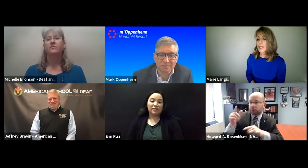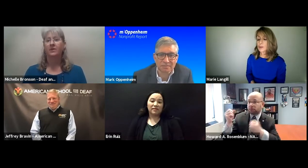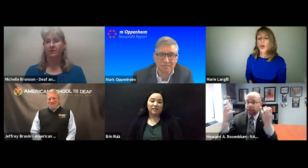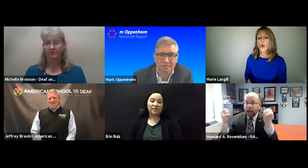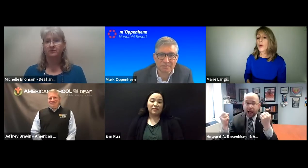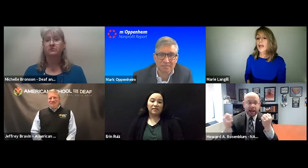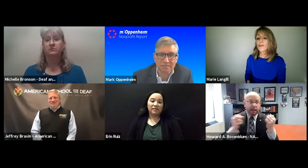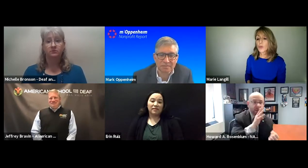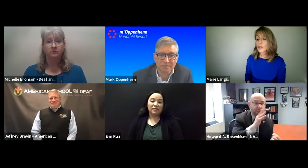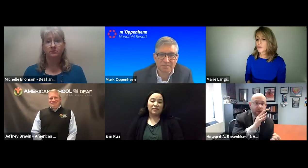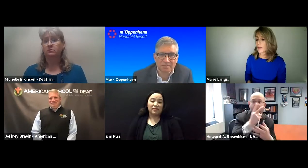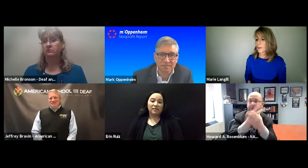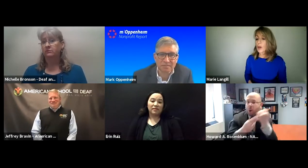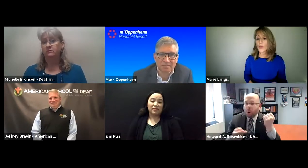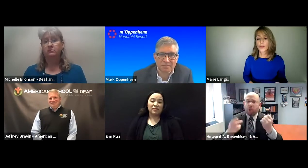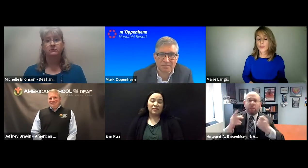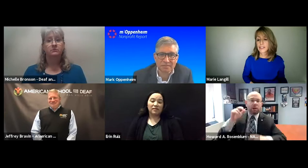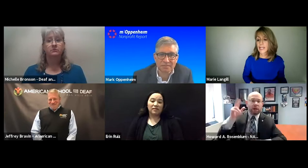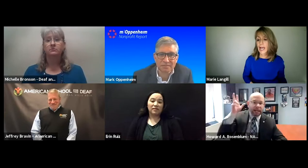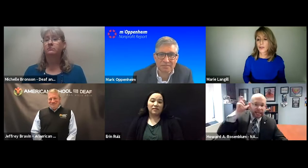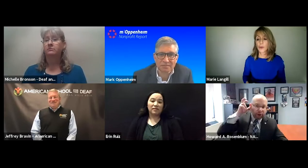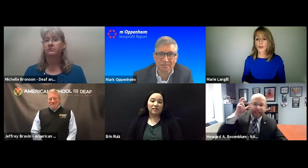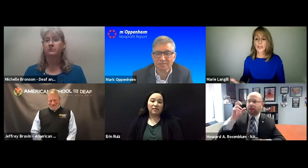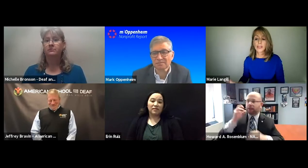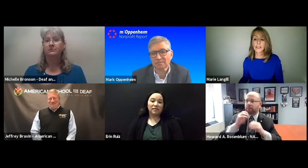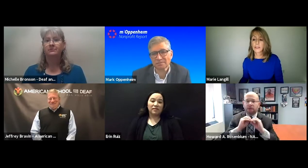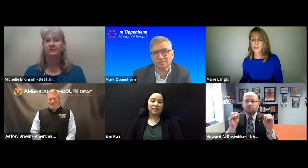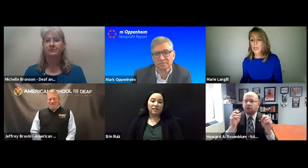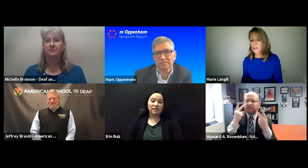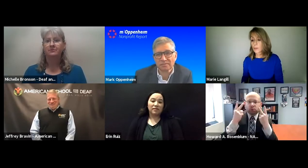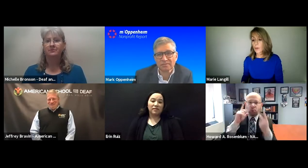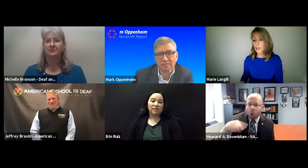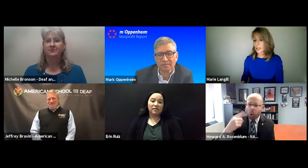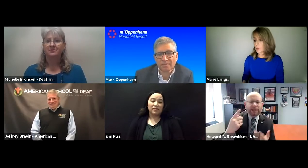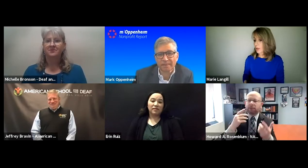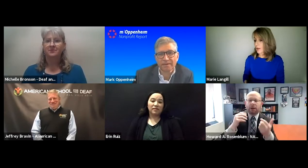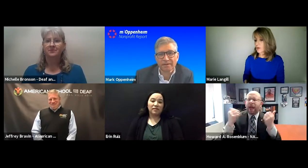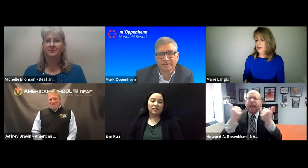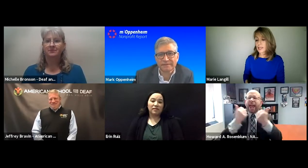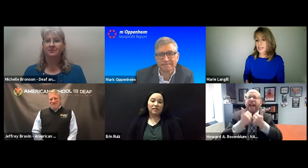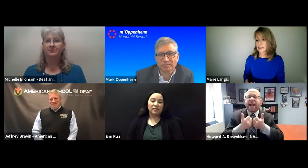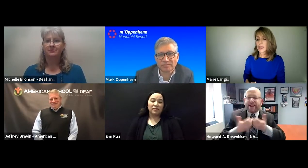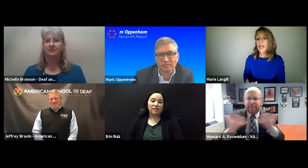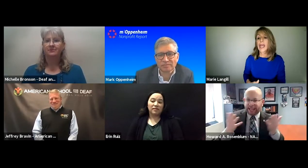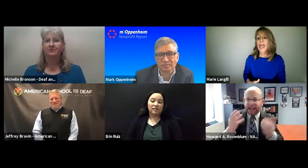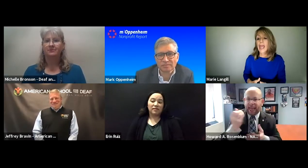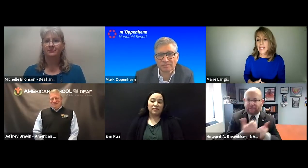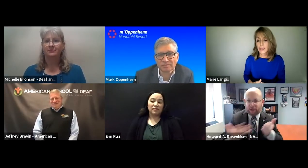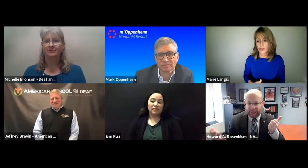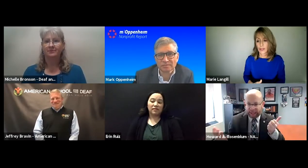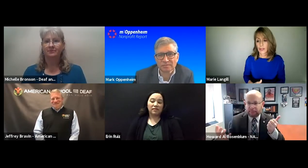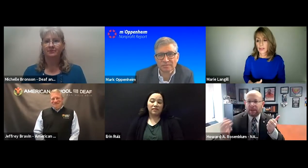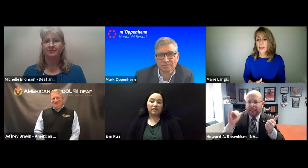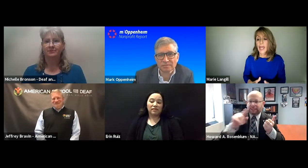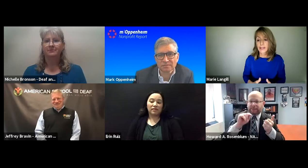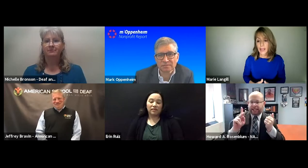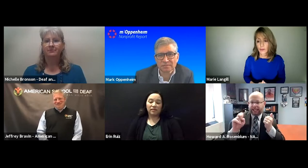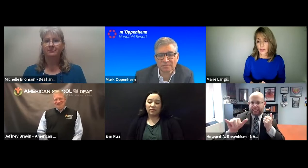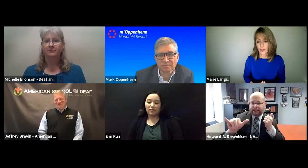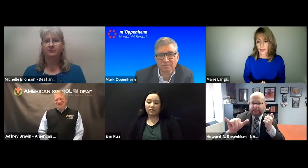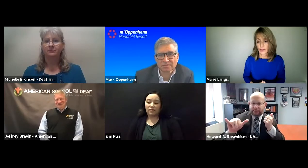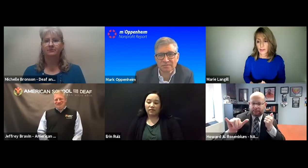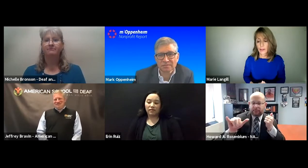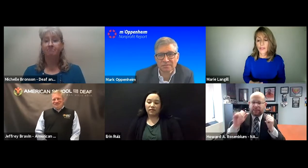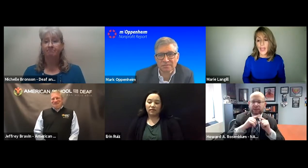have a language, whatever works for them, whether it be signed or spoken, whatever it is, anything and